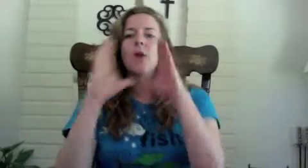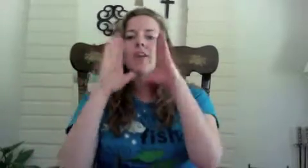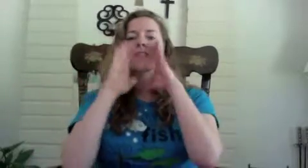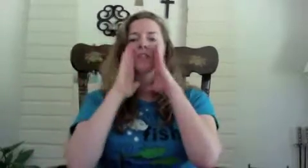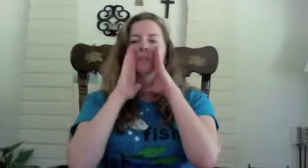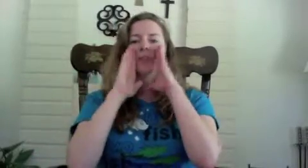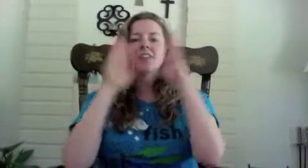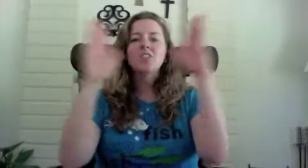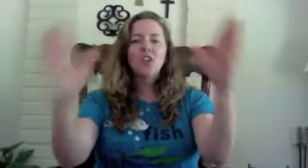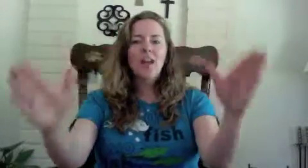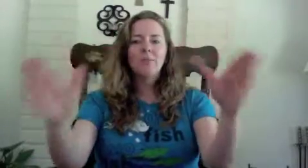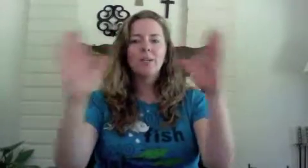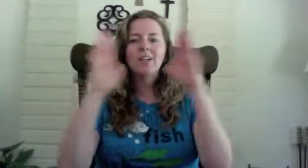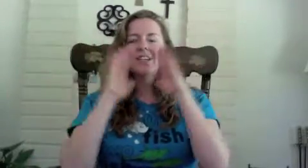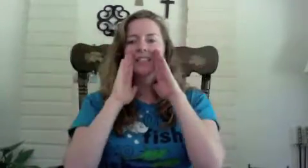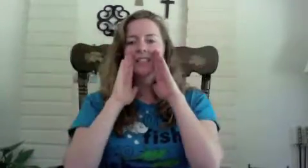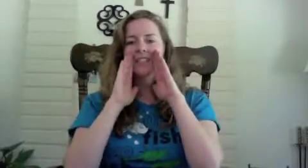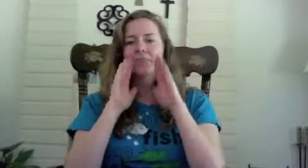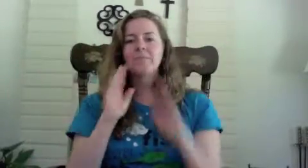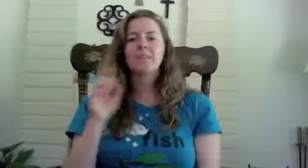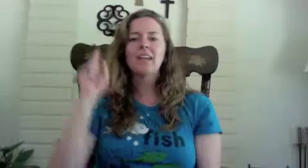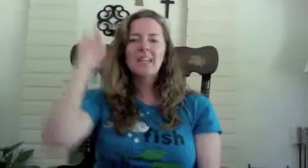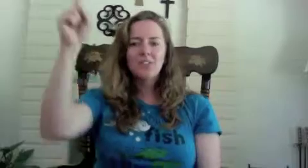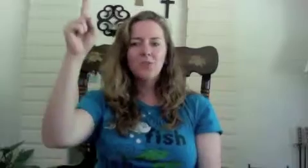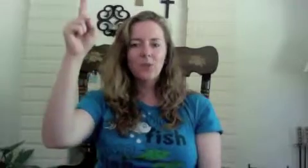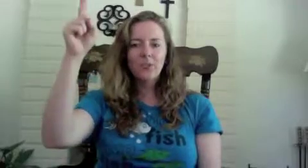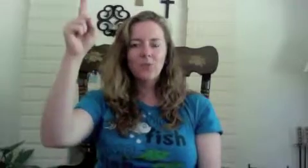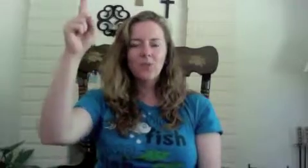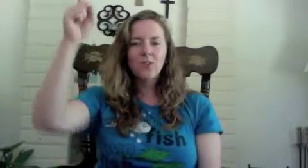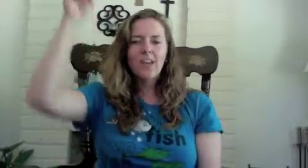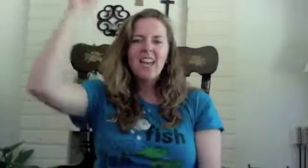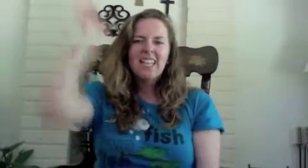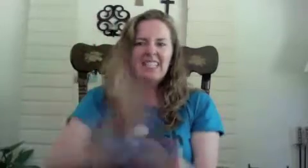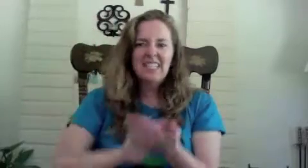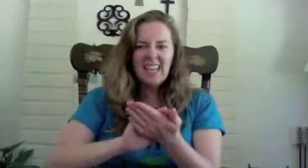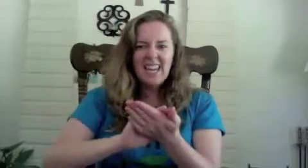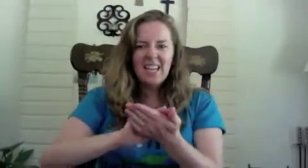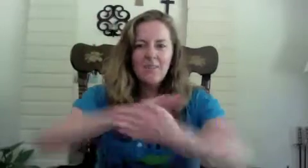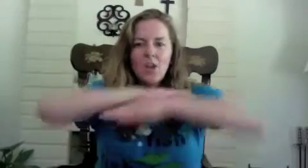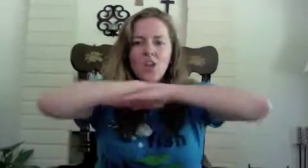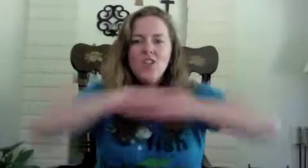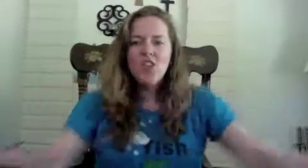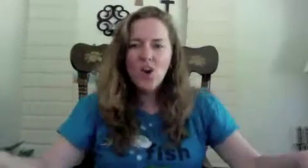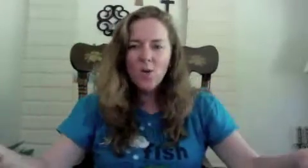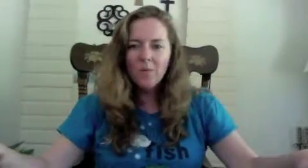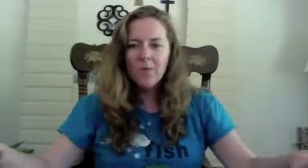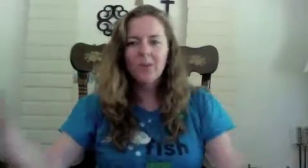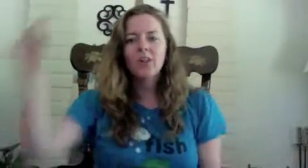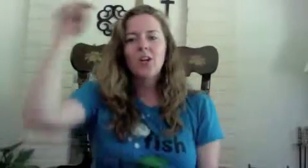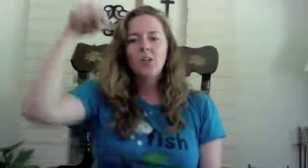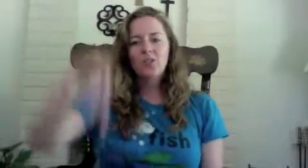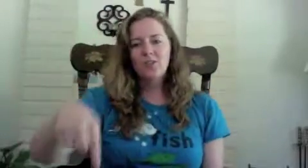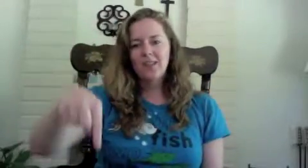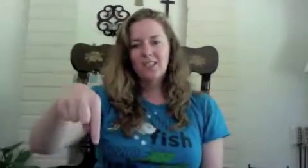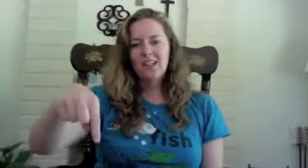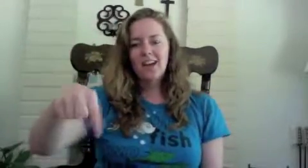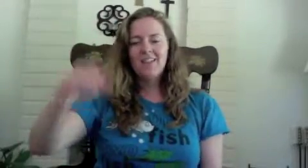prophets preach and predict, Israel north, slam, no more, Judah south,